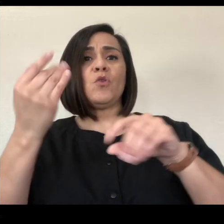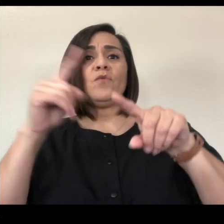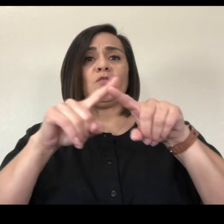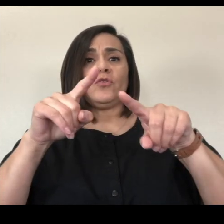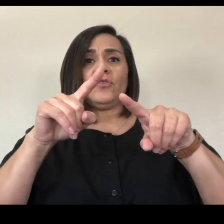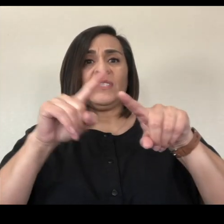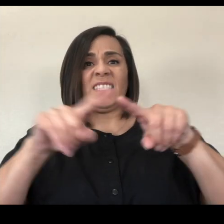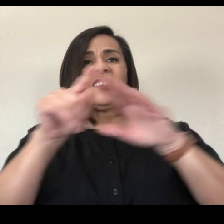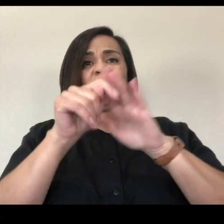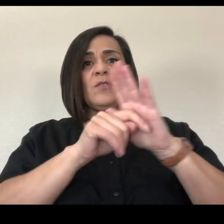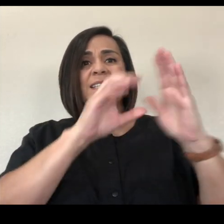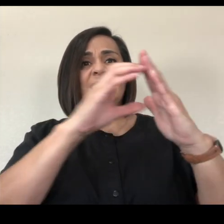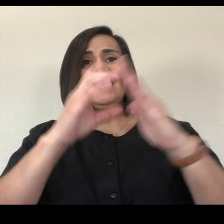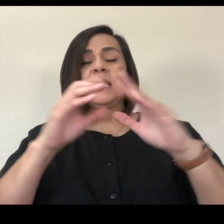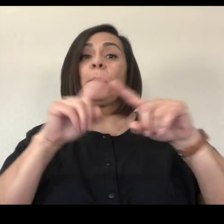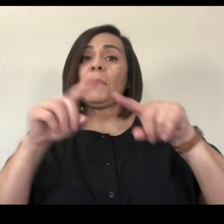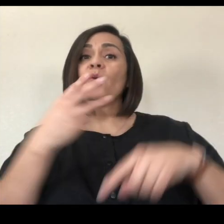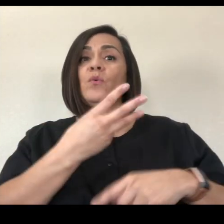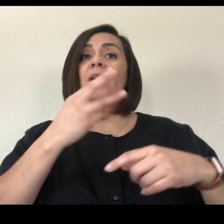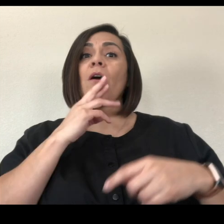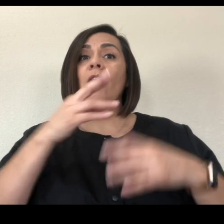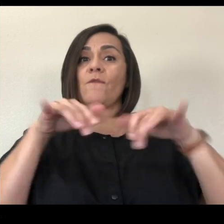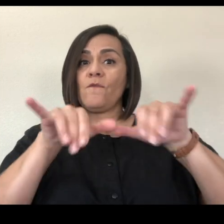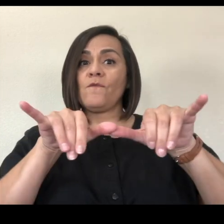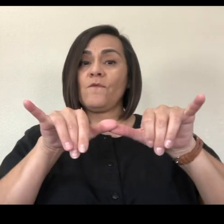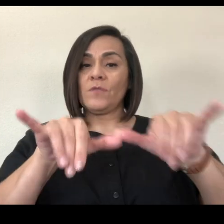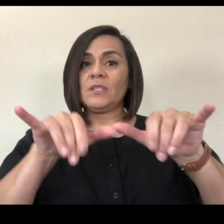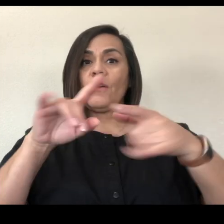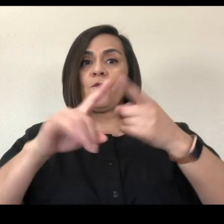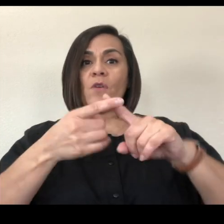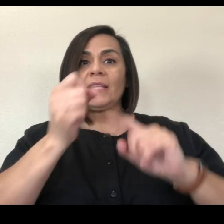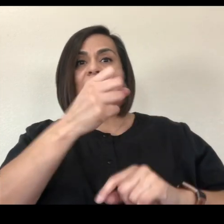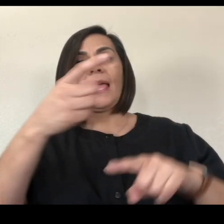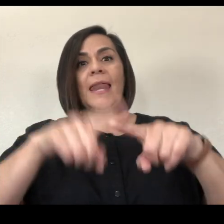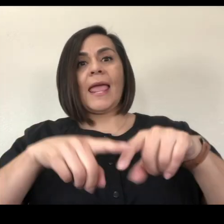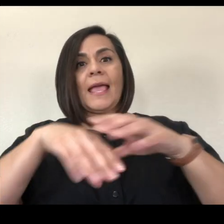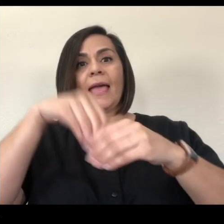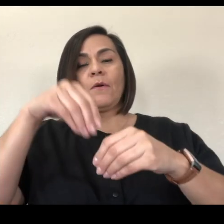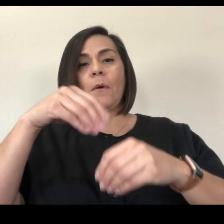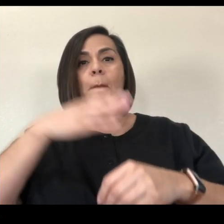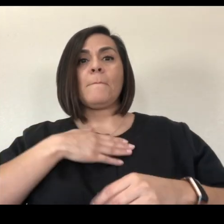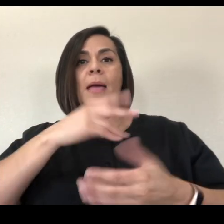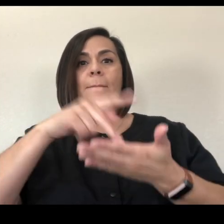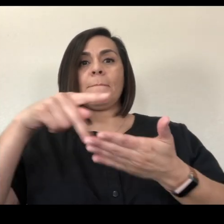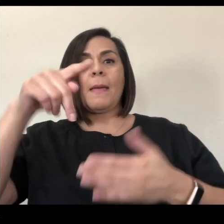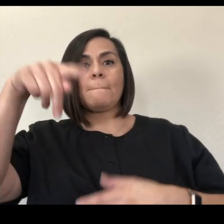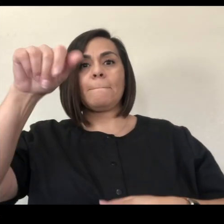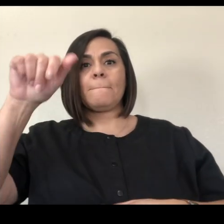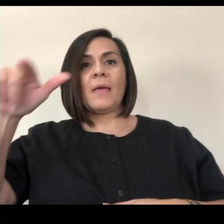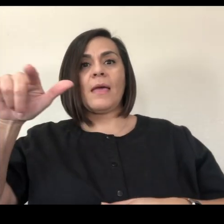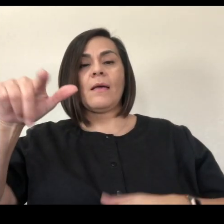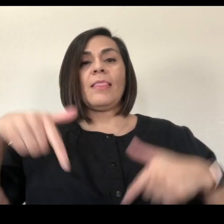still friends and hang out. My pen pal, Jin, lives in China, and we write to each other all the time.